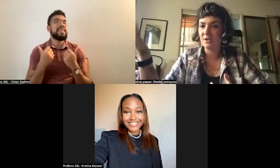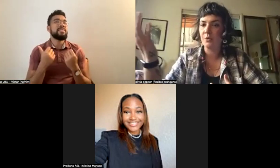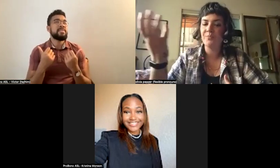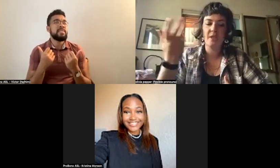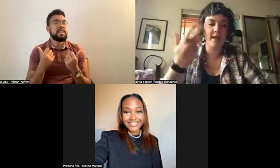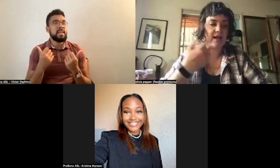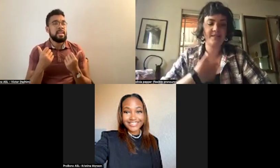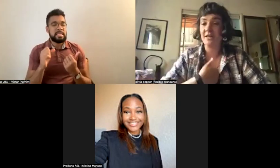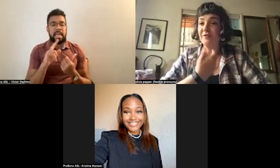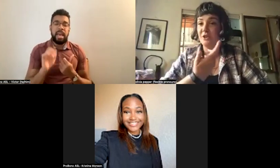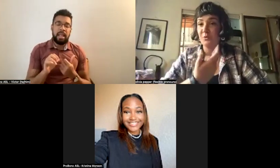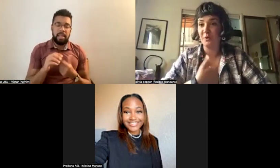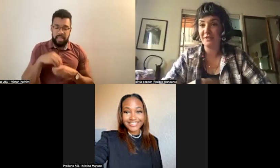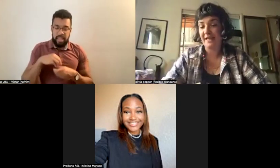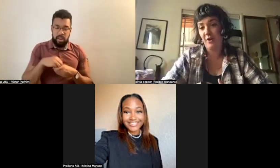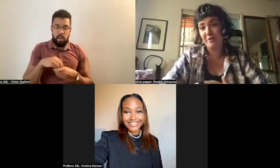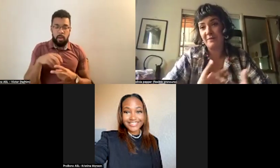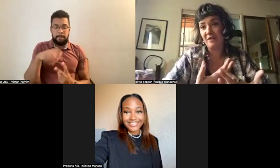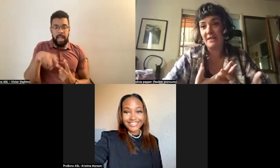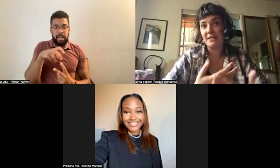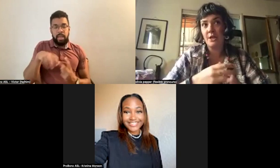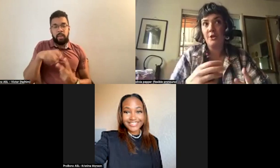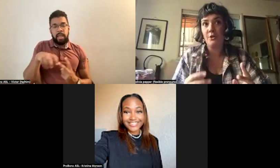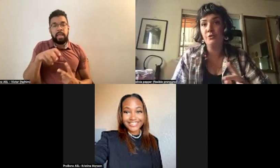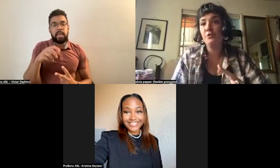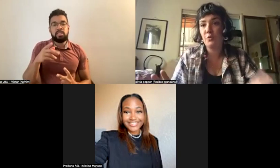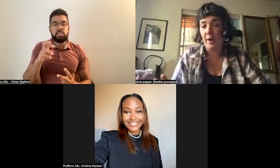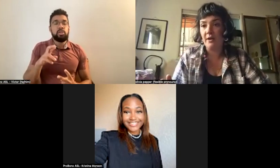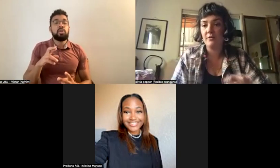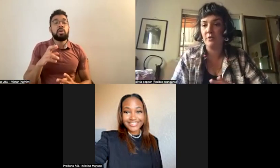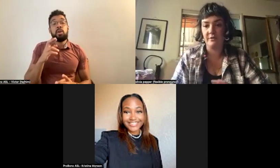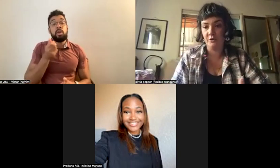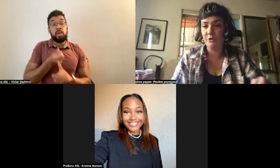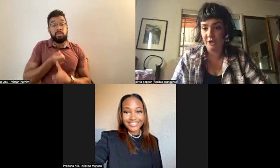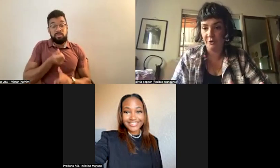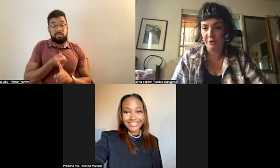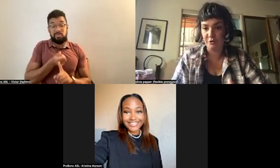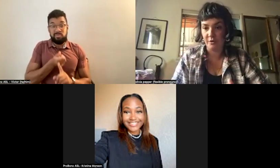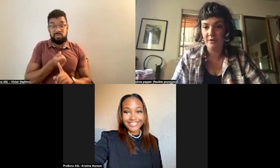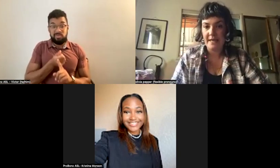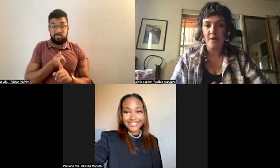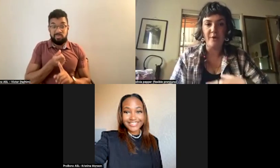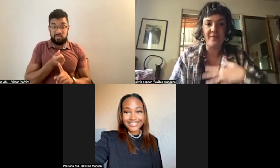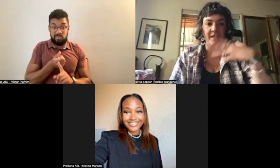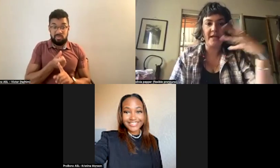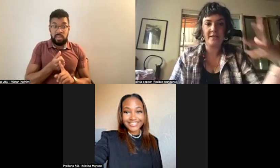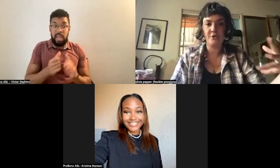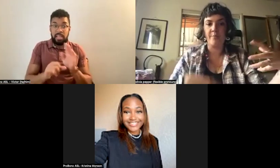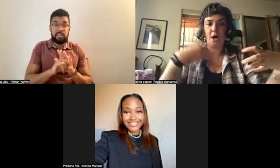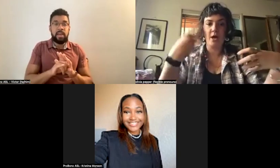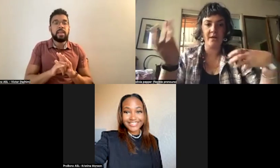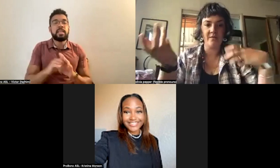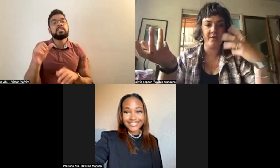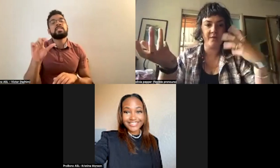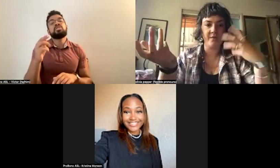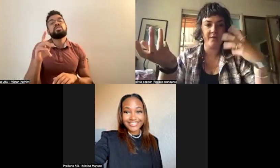had. So as individuals, they thought of themselves as neutral or gender neutral, but they liked to